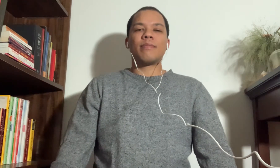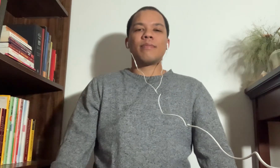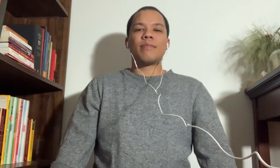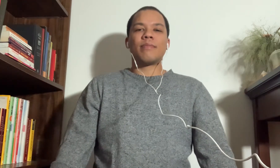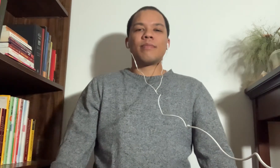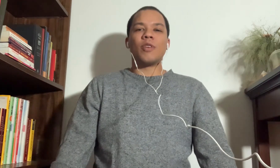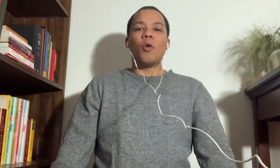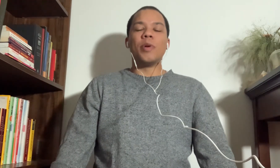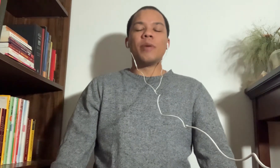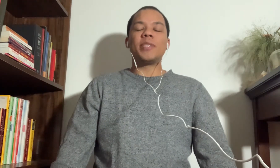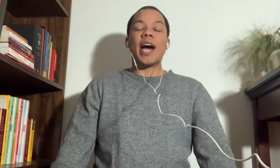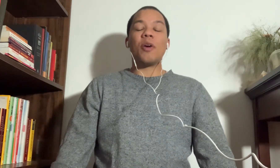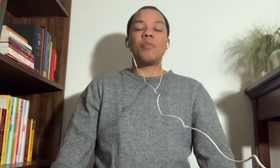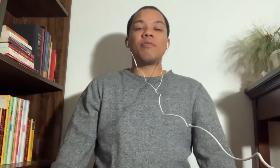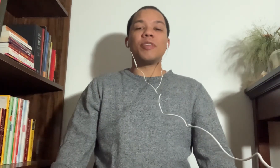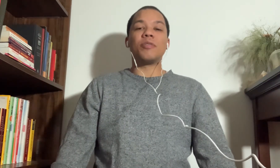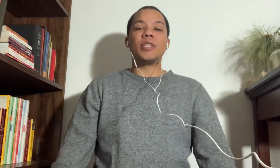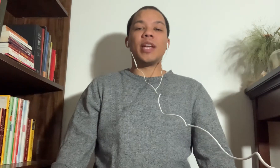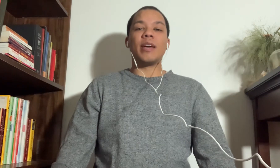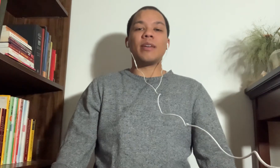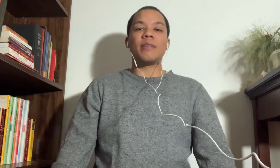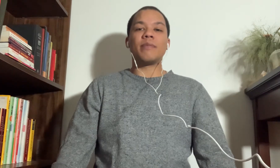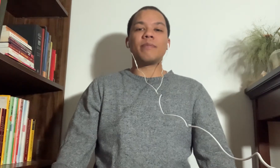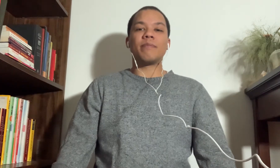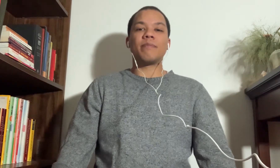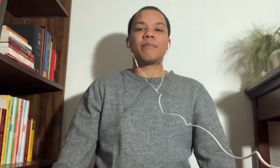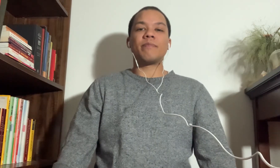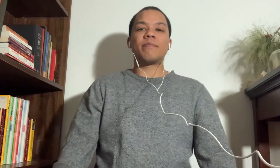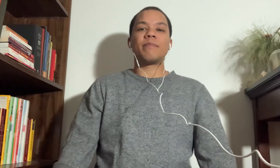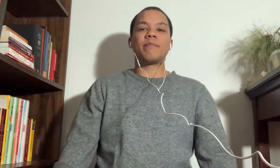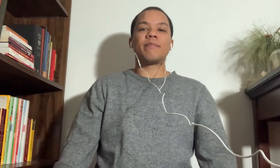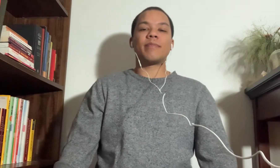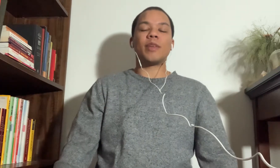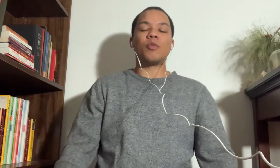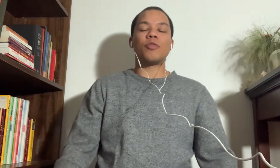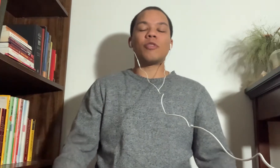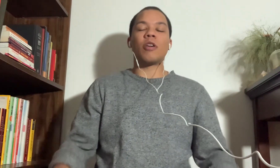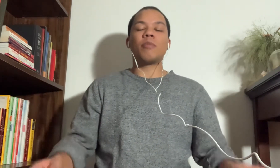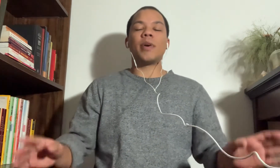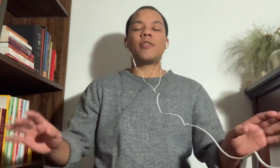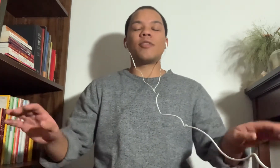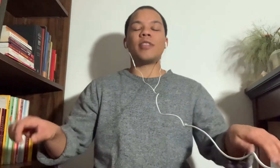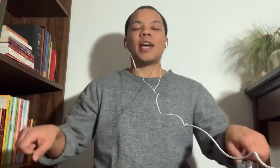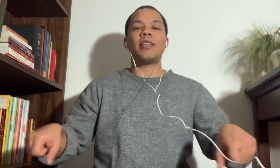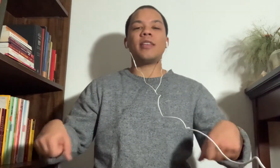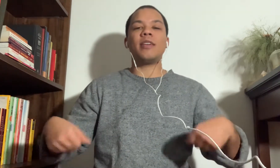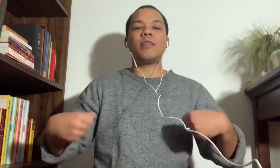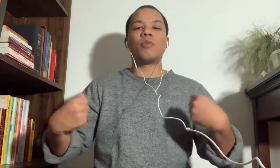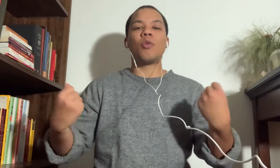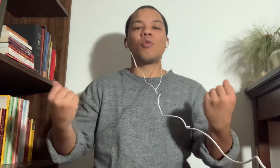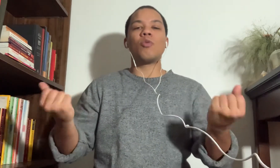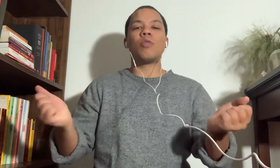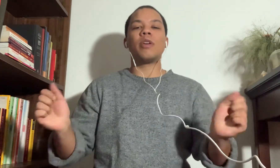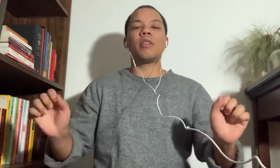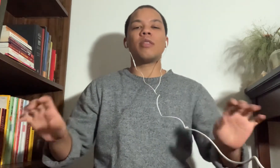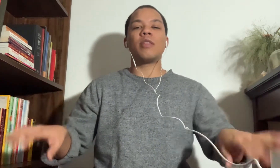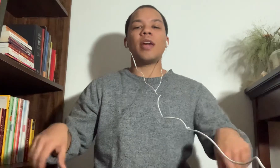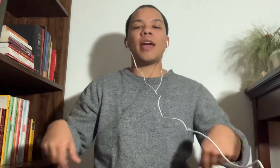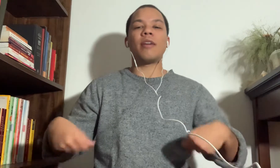To open up to how we feel today. Cushion, we'll start by just lightly rolling the ankles,